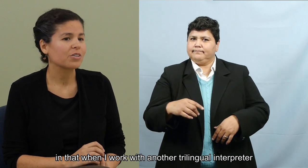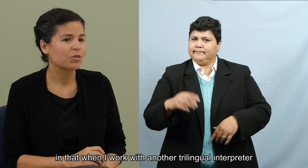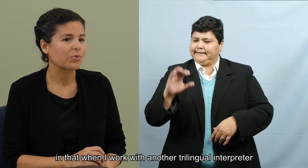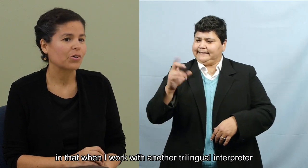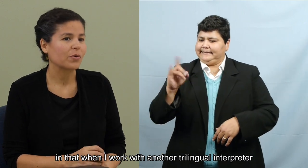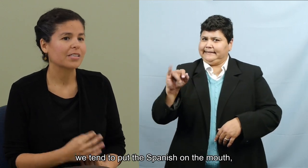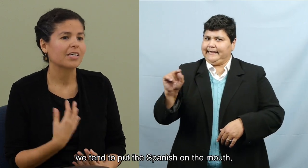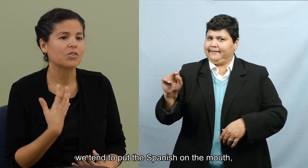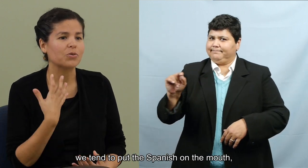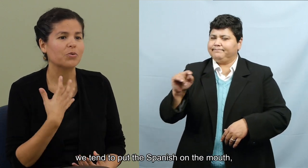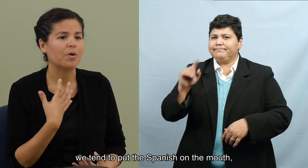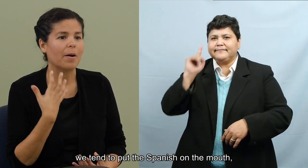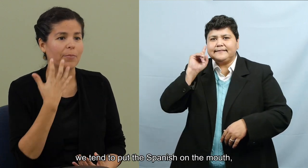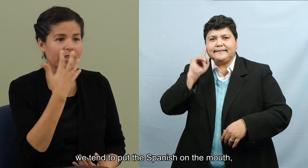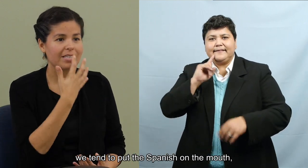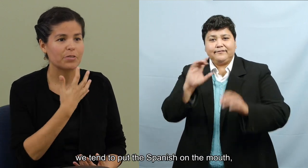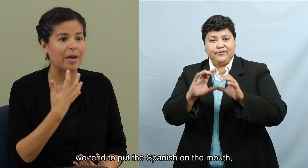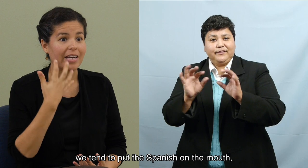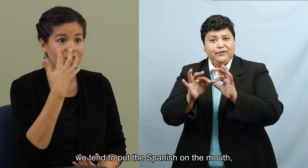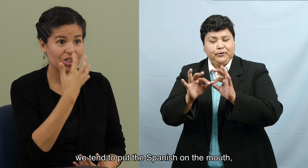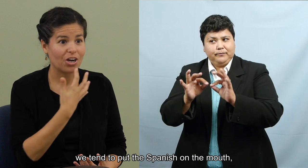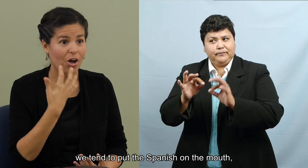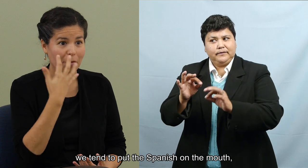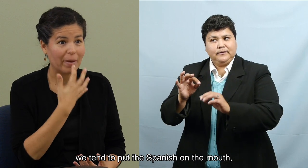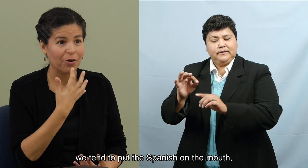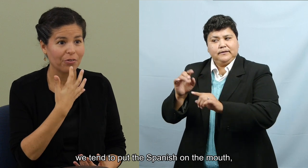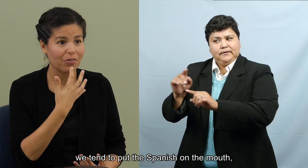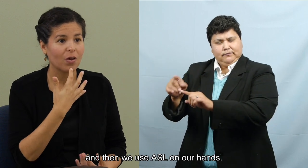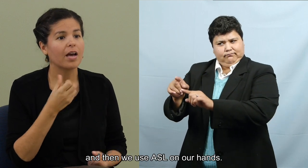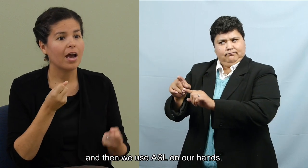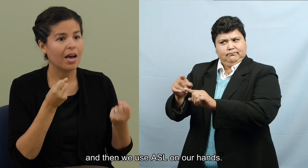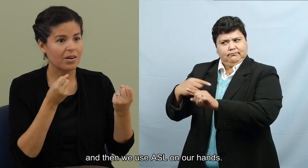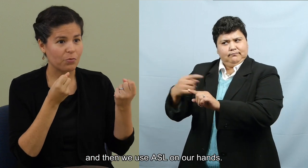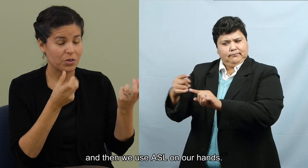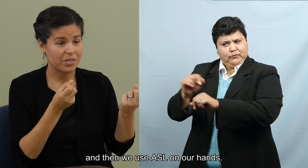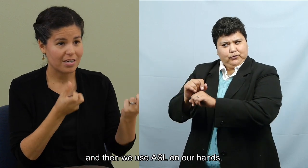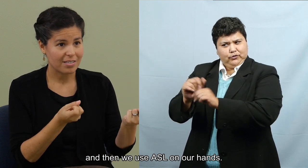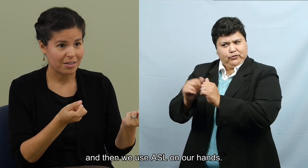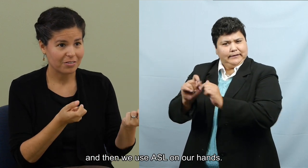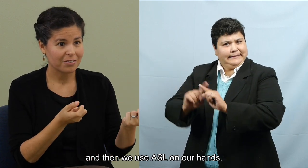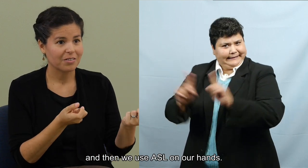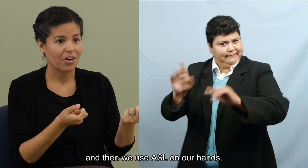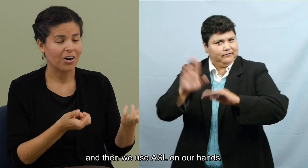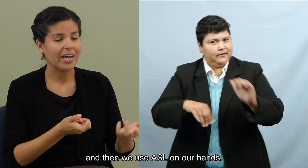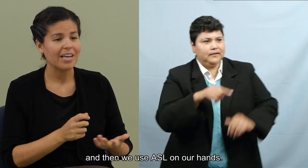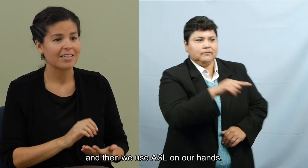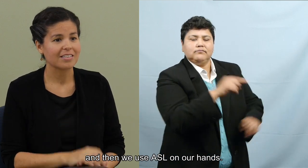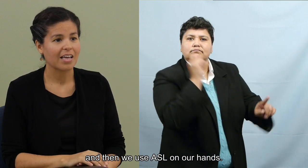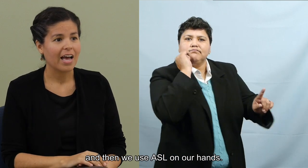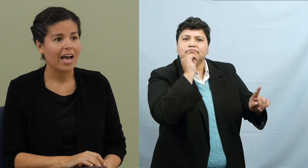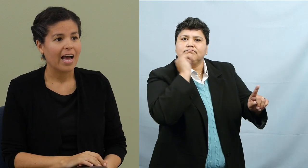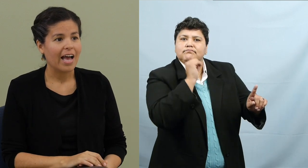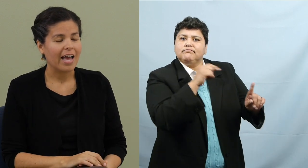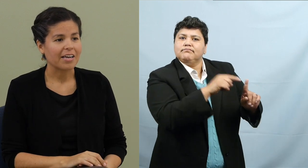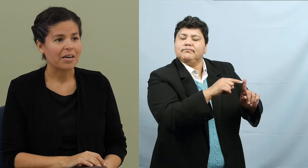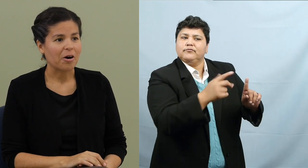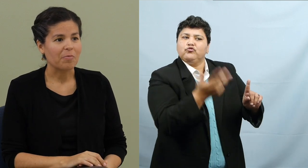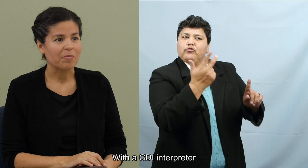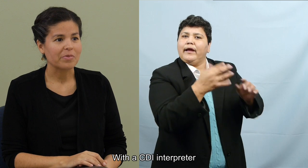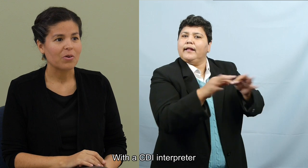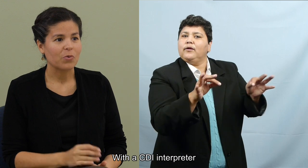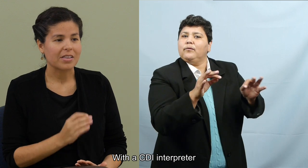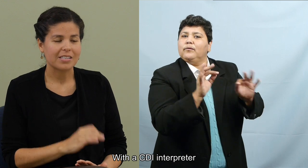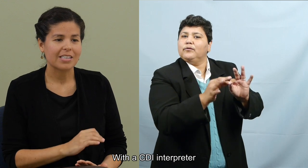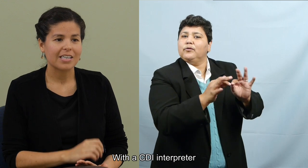trilingual interpreter, we tend to put the Spanish on the mouth and then we use ASL on our hands. And